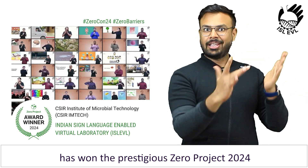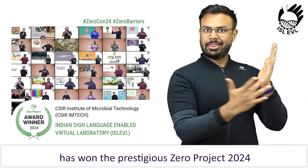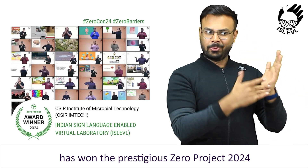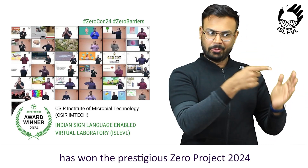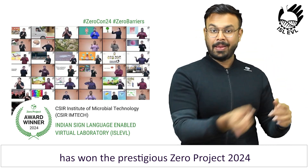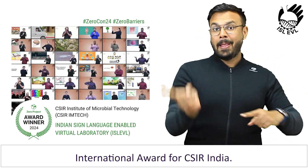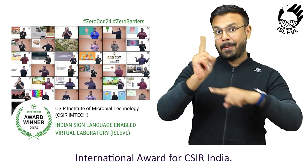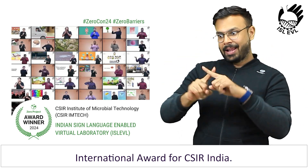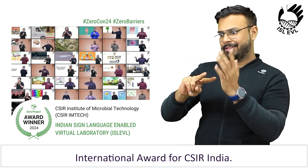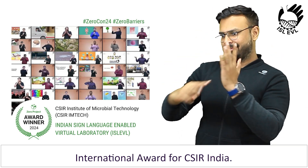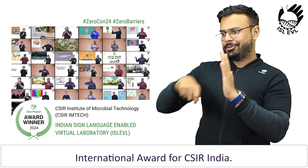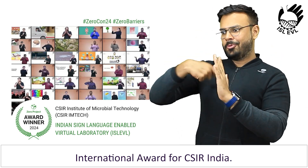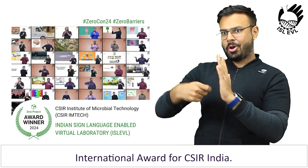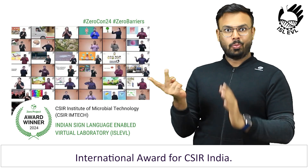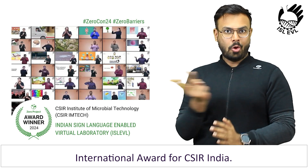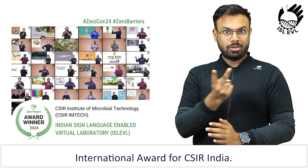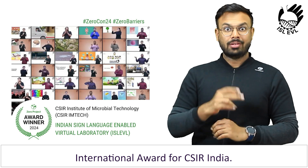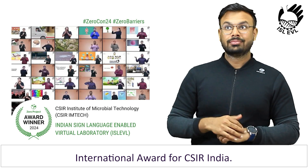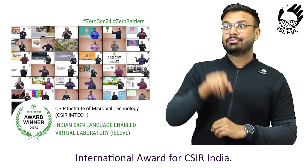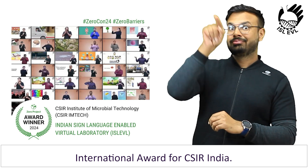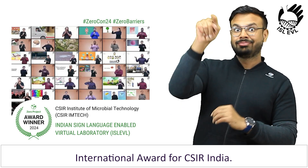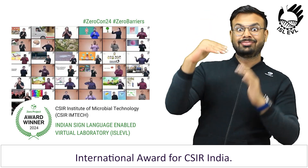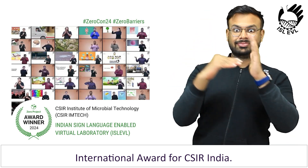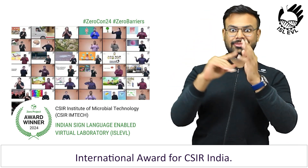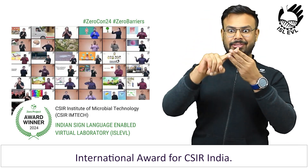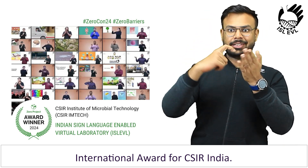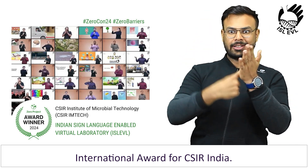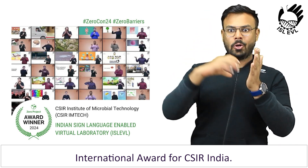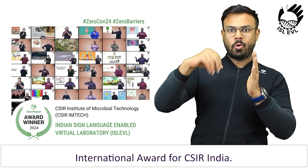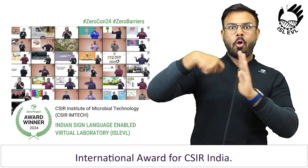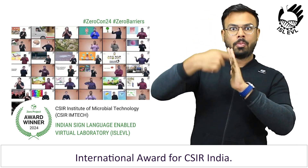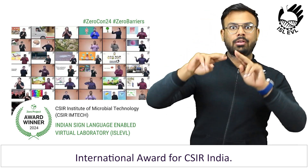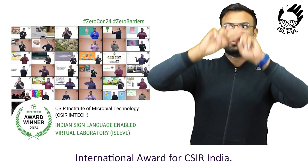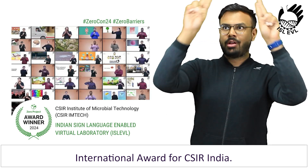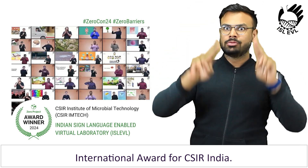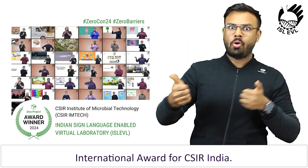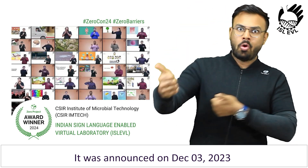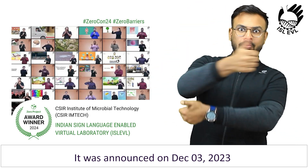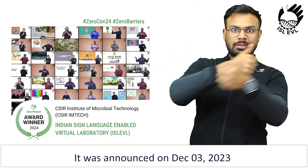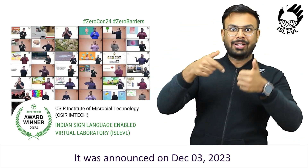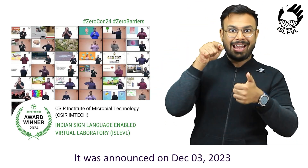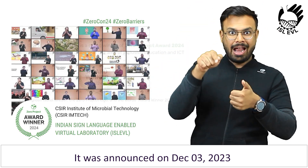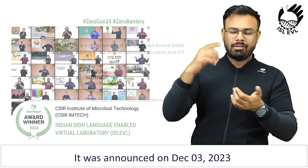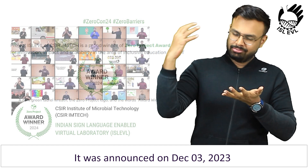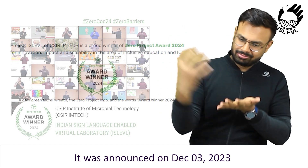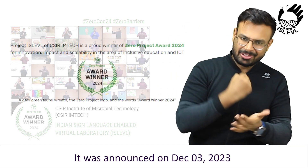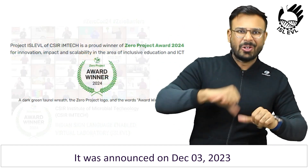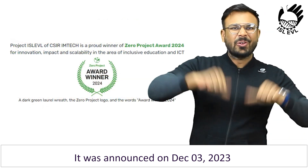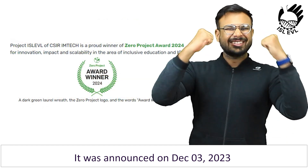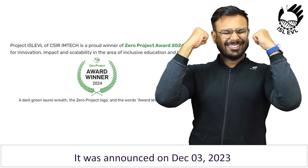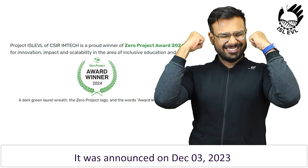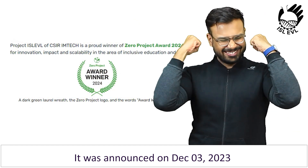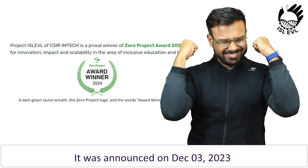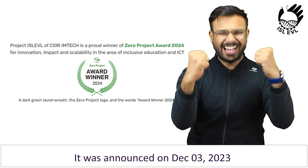Zero Project 2024 international award for CSIR-India. It was announced on